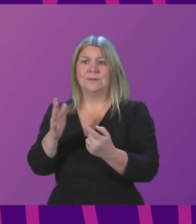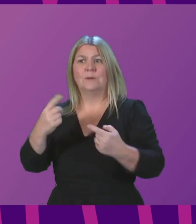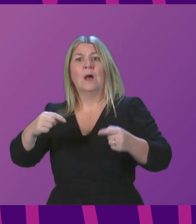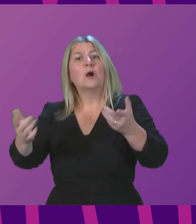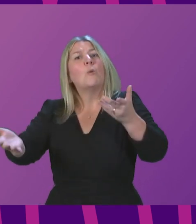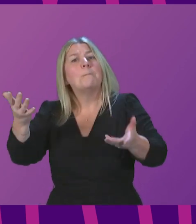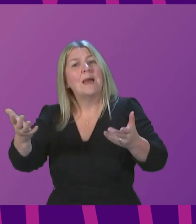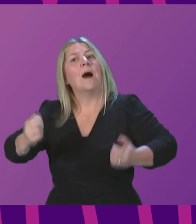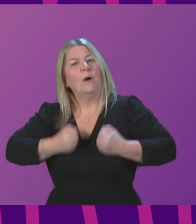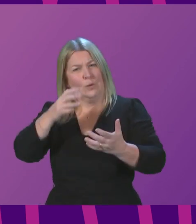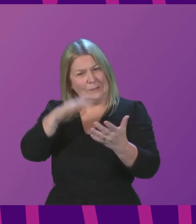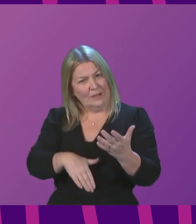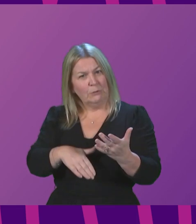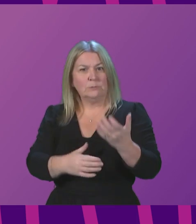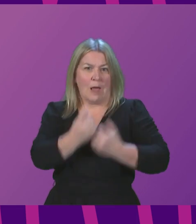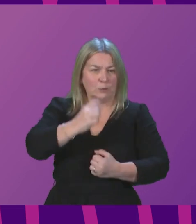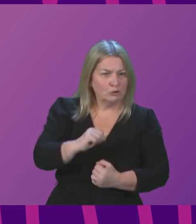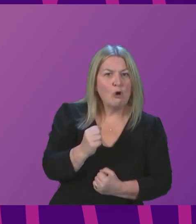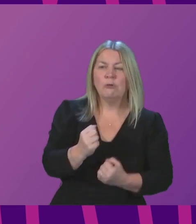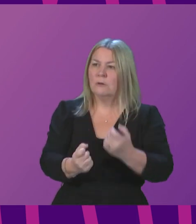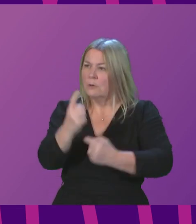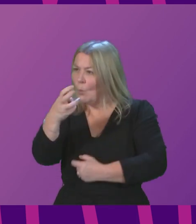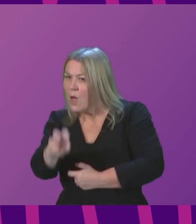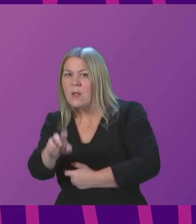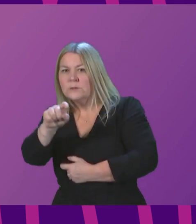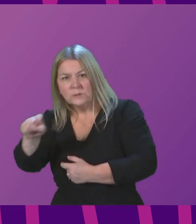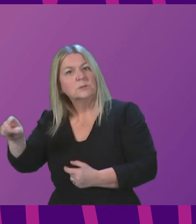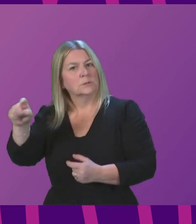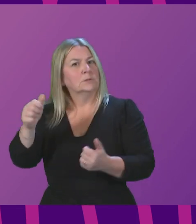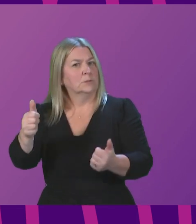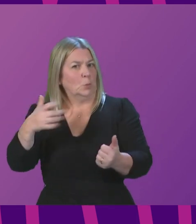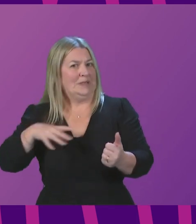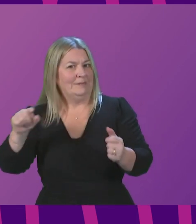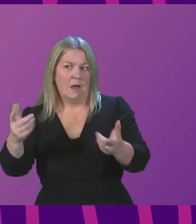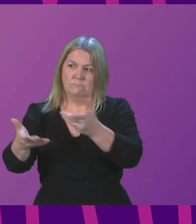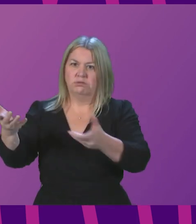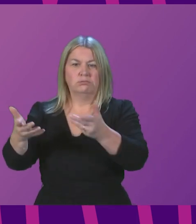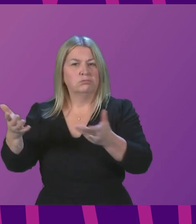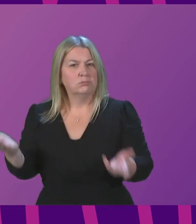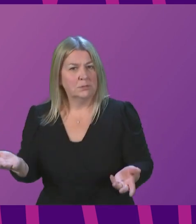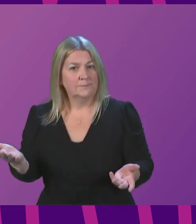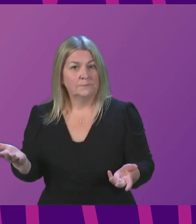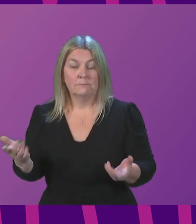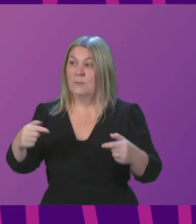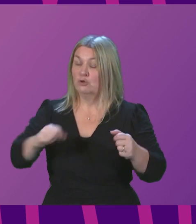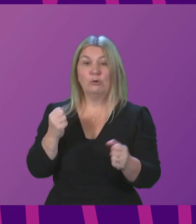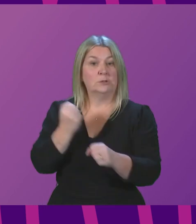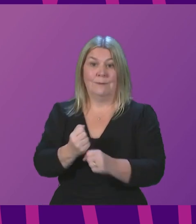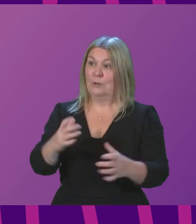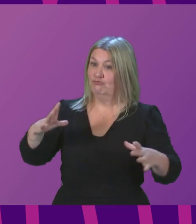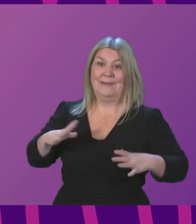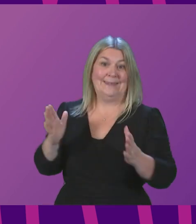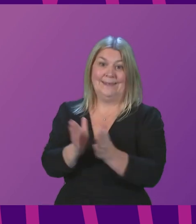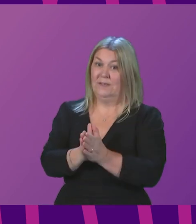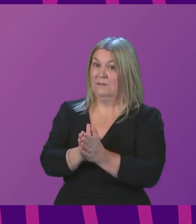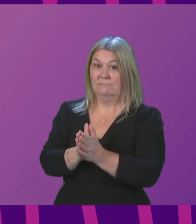share what we are doing, but we work together where we can. The Scottish Government is ready, willing and keen to do that, and I hope